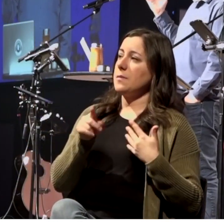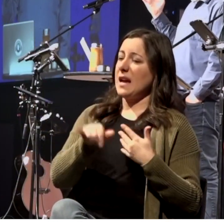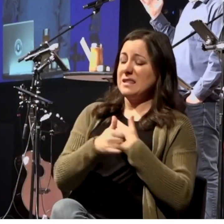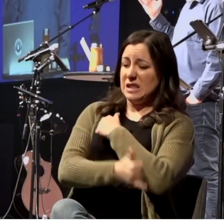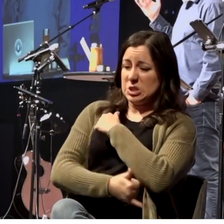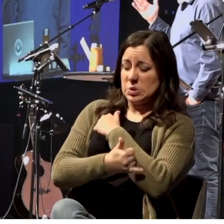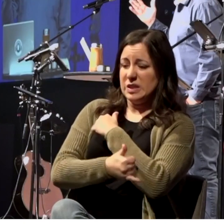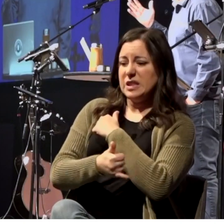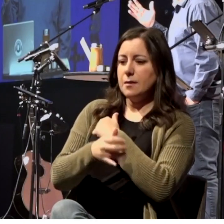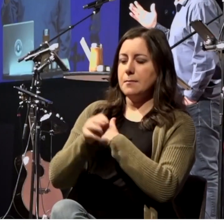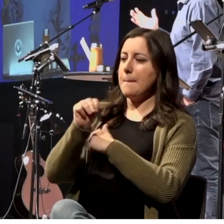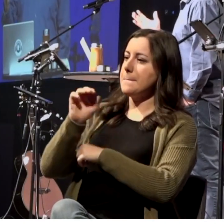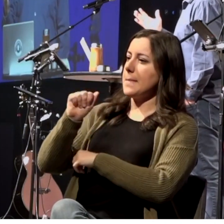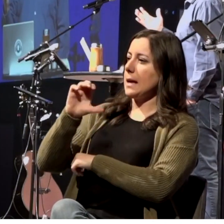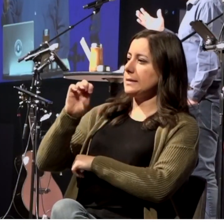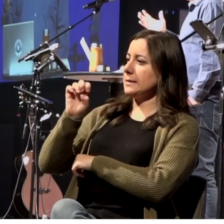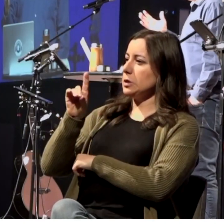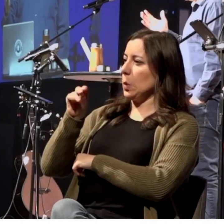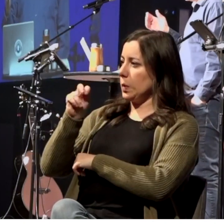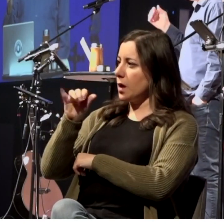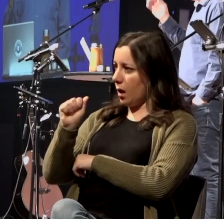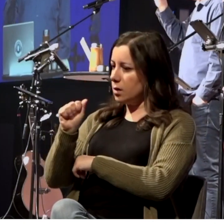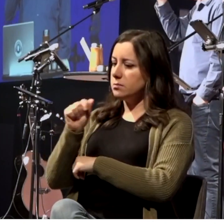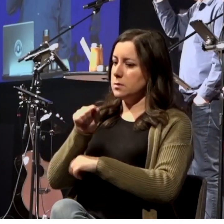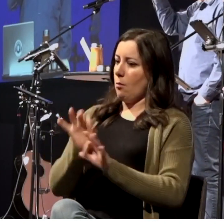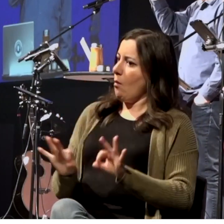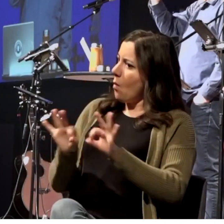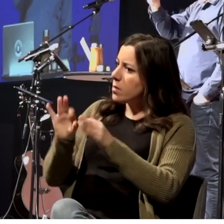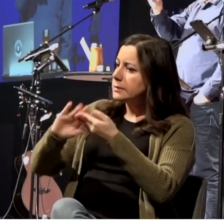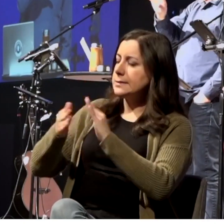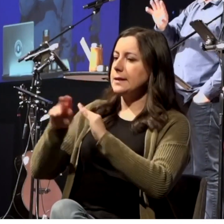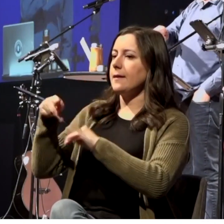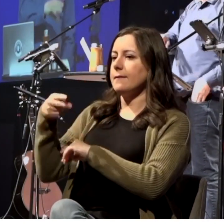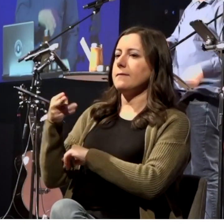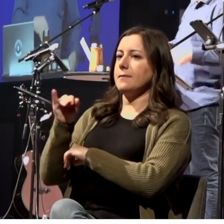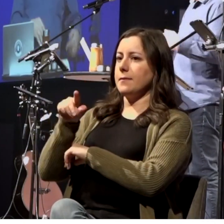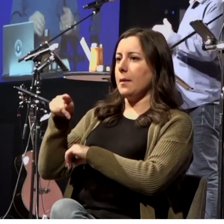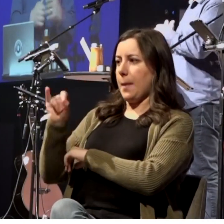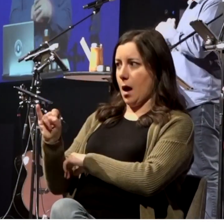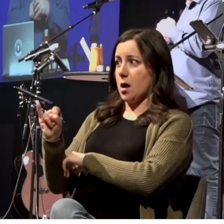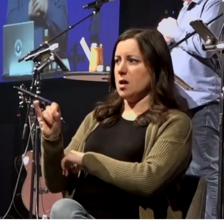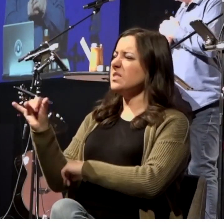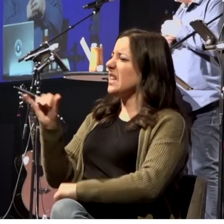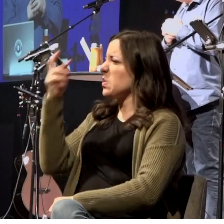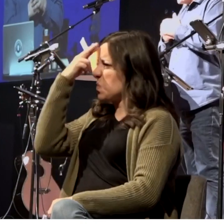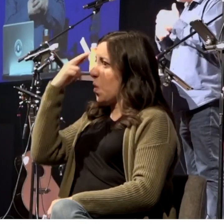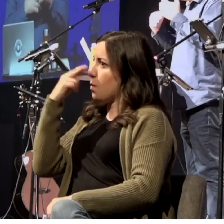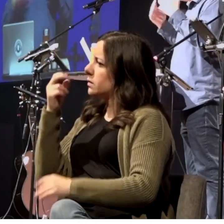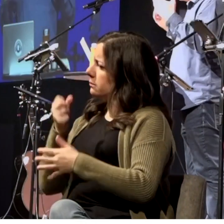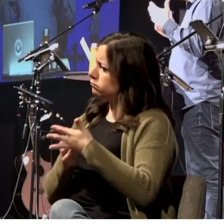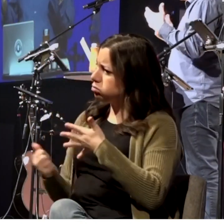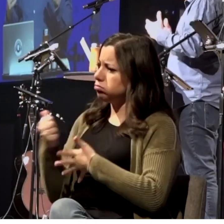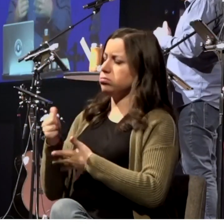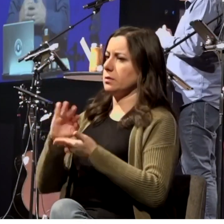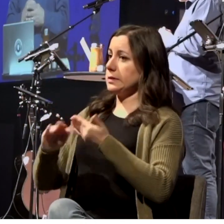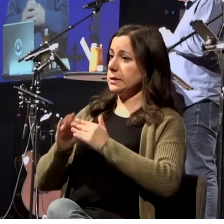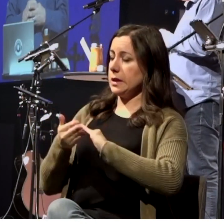might call it Rome away from Rome. It was named after Philip II. He is the father of Alexander the Great.